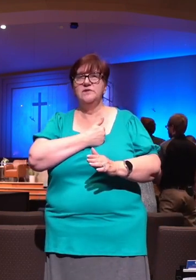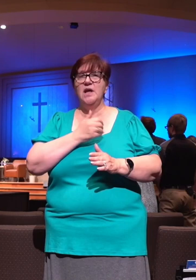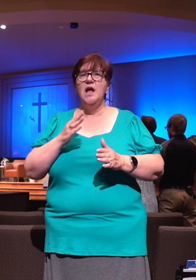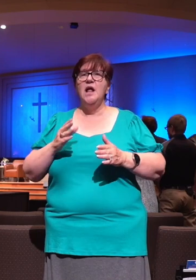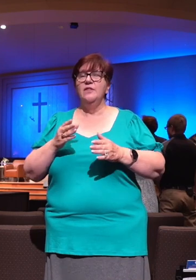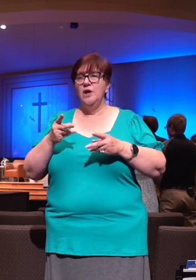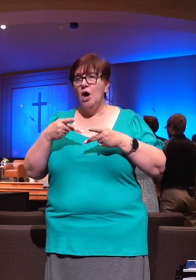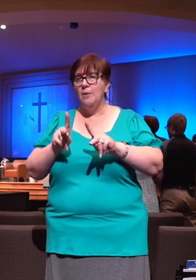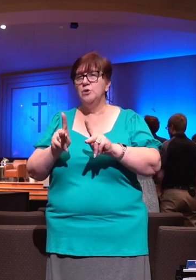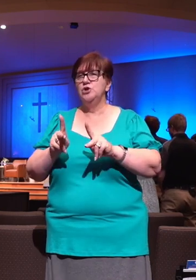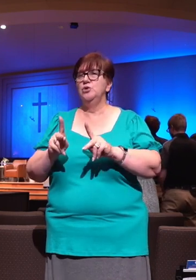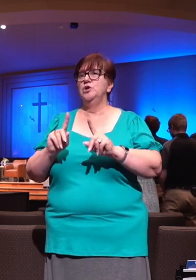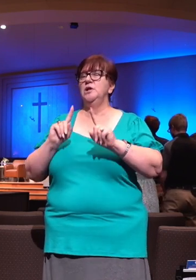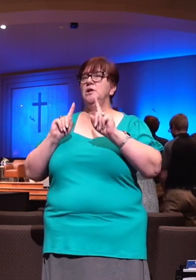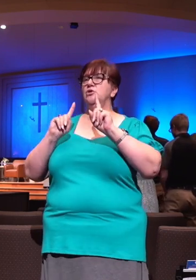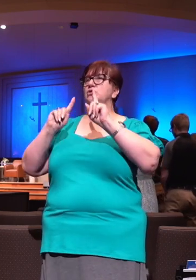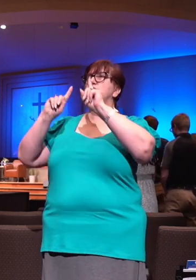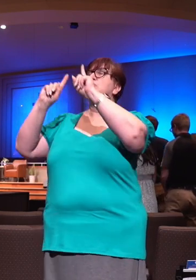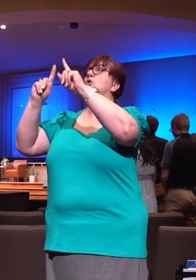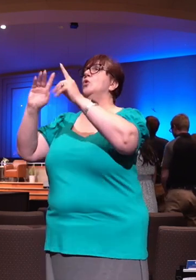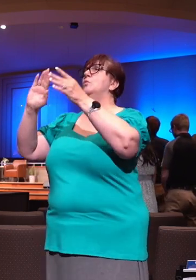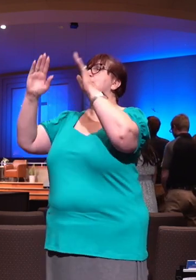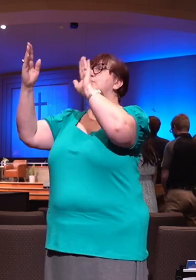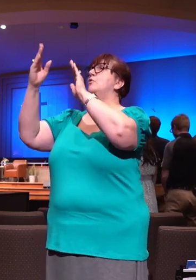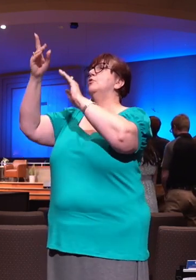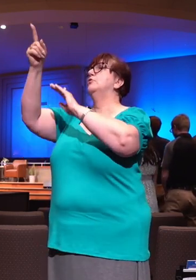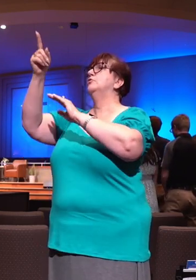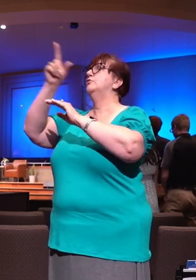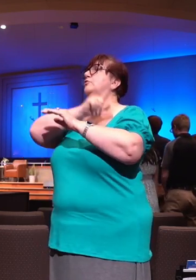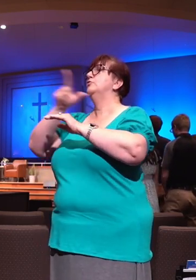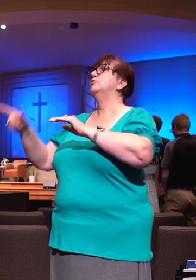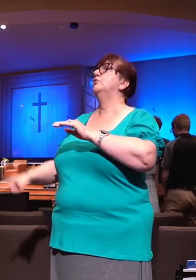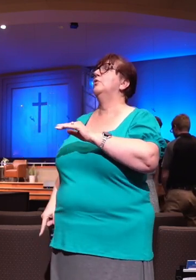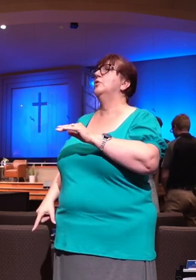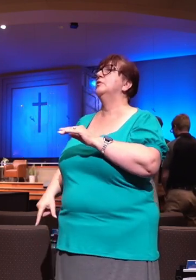just remind ourselves of the fact that he is our refuge, he is our strength, is our fortress.